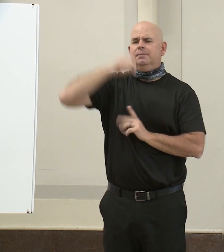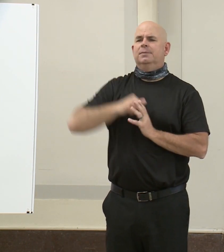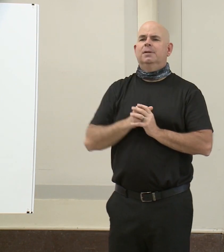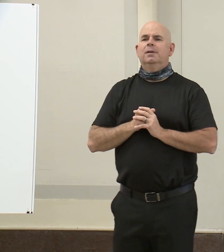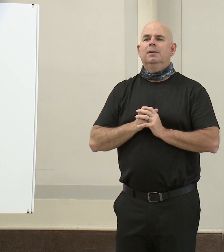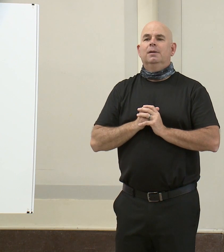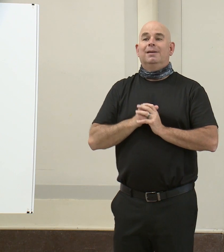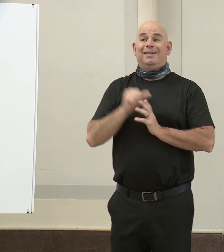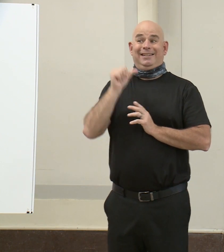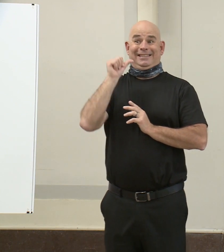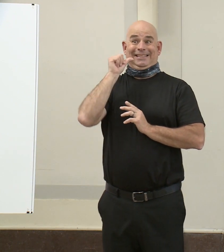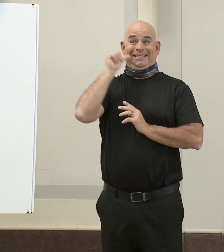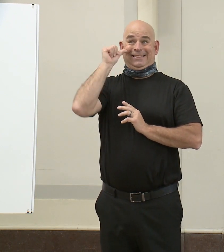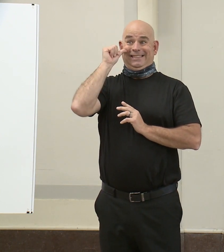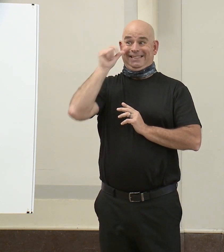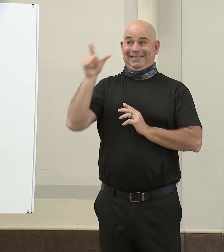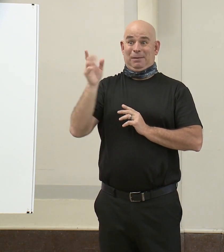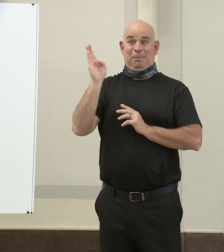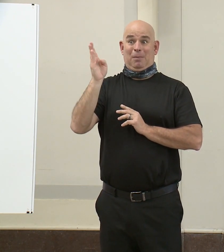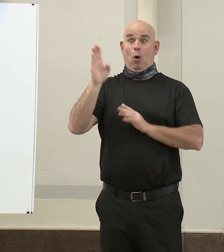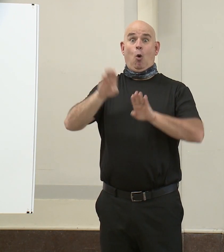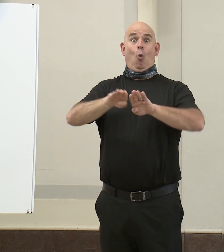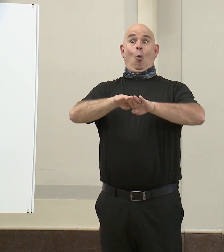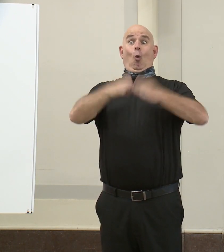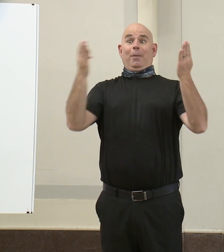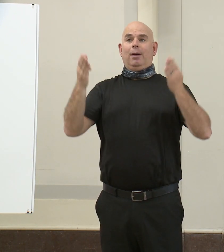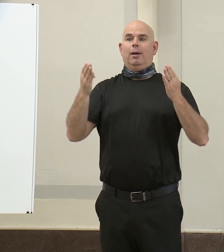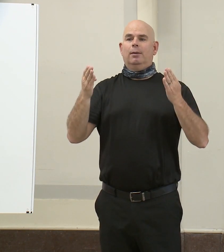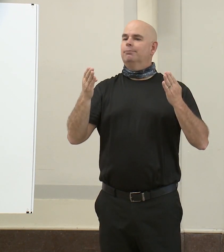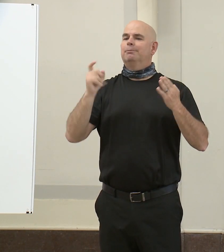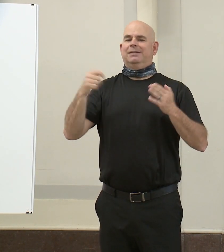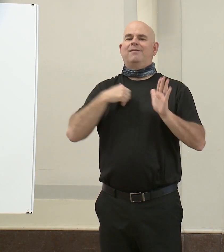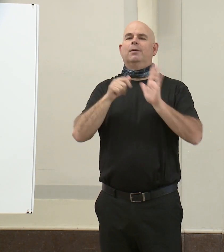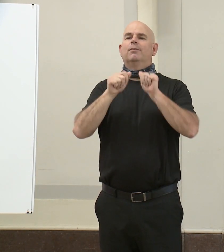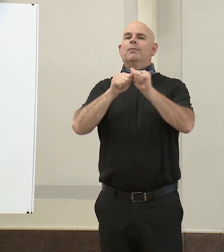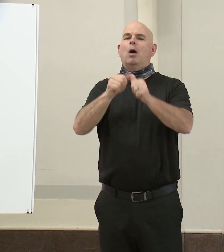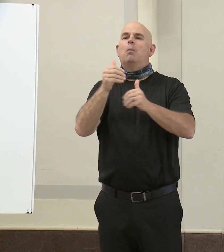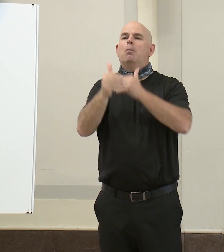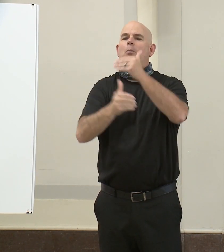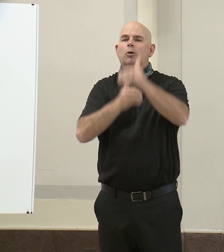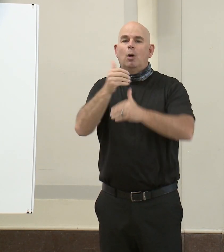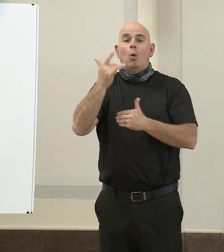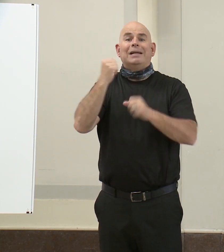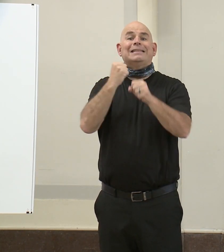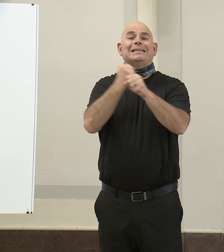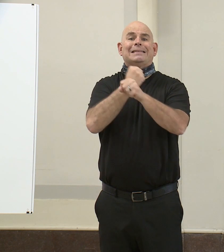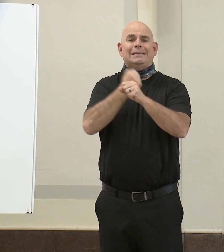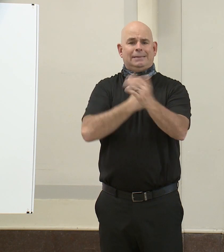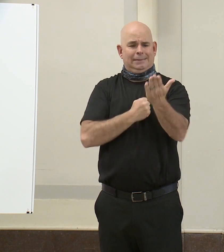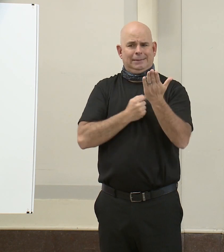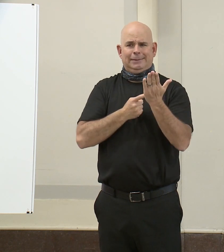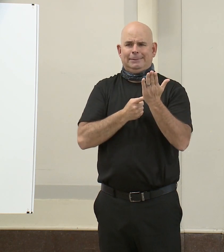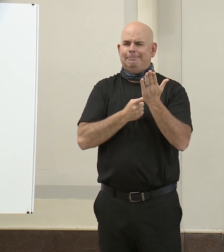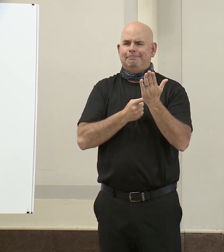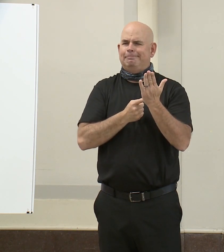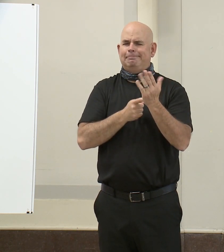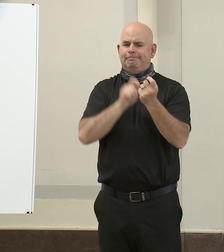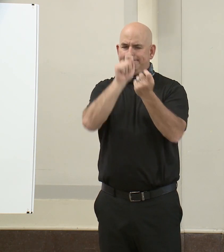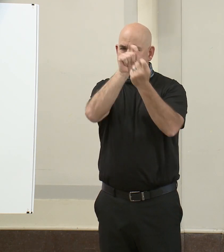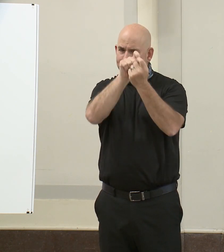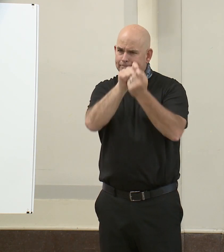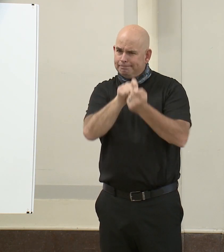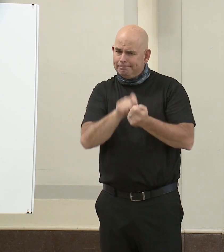its stay-at-home order, we need to have accurate community transmission data which requires Baltimore City to have access to adequate testing.